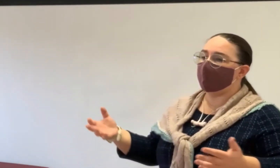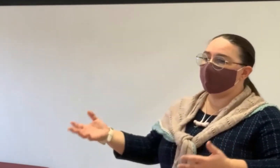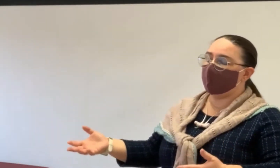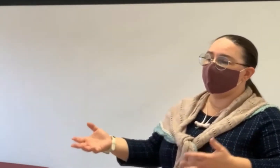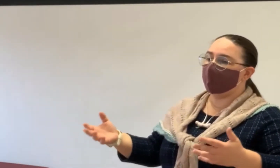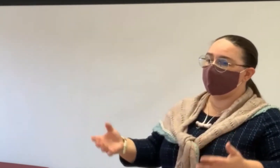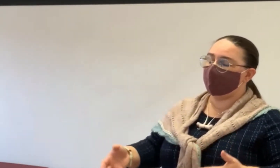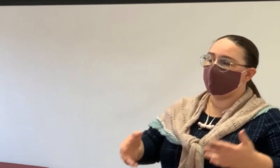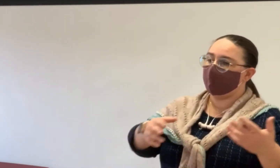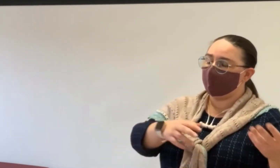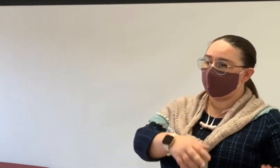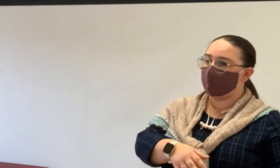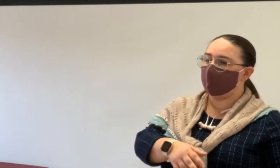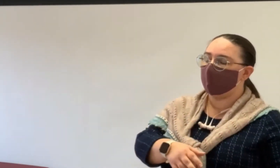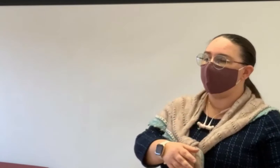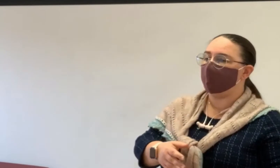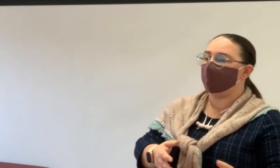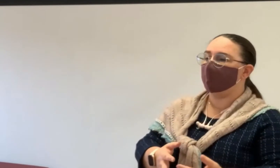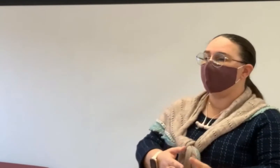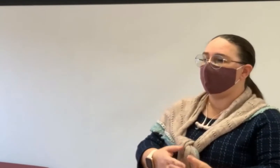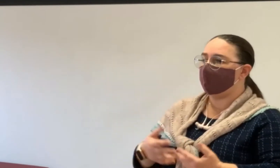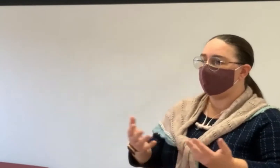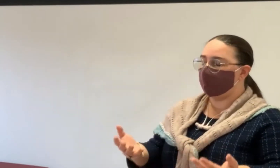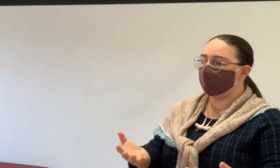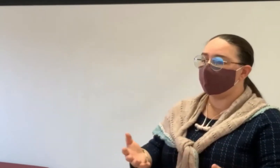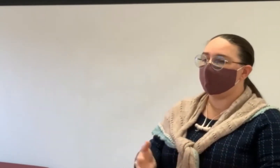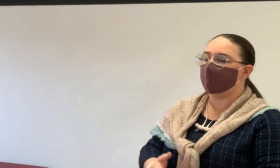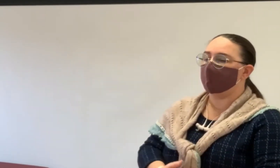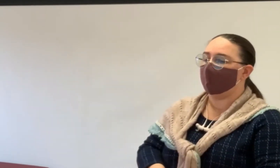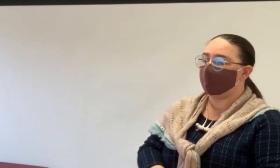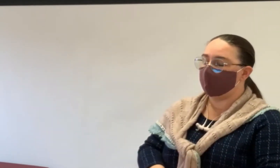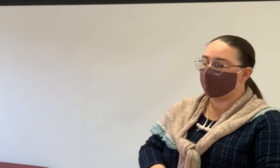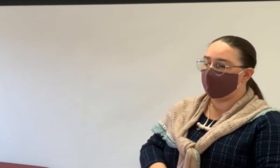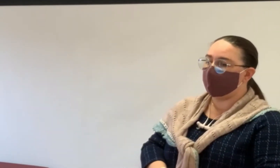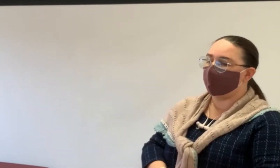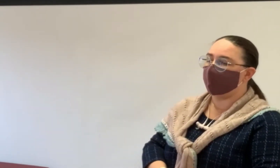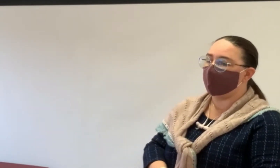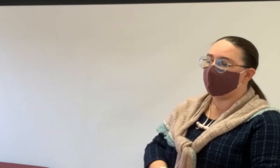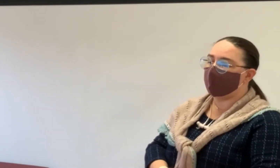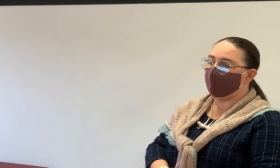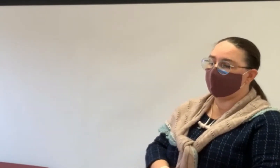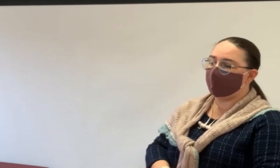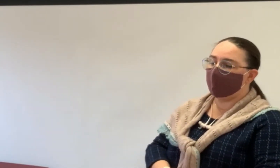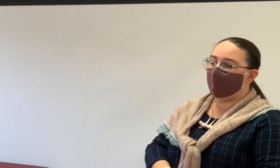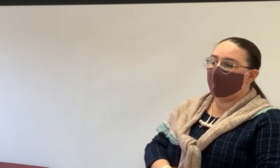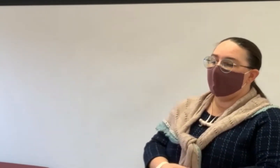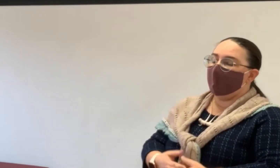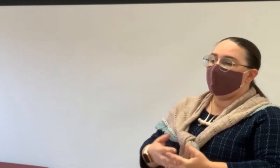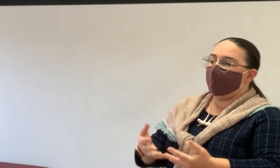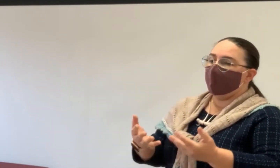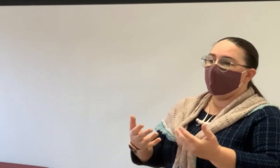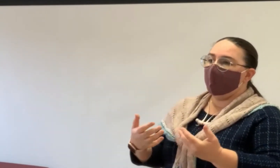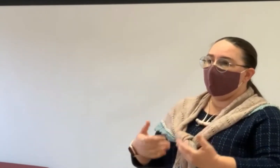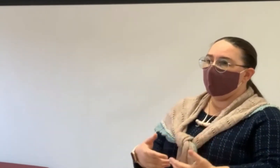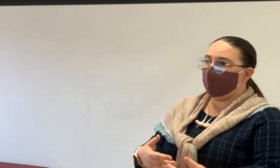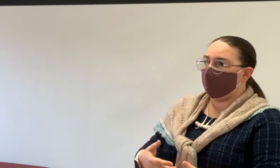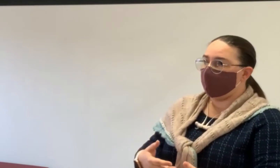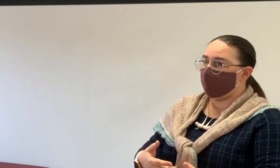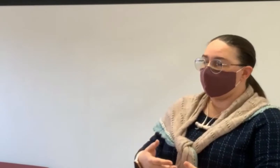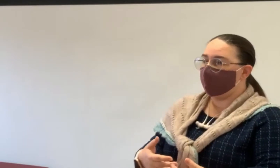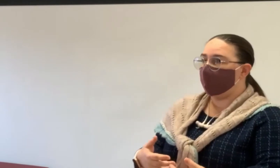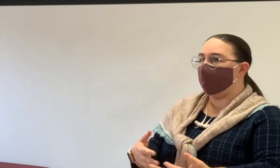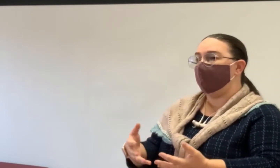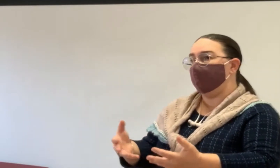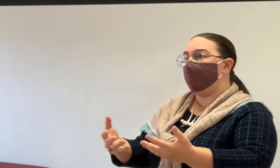And that's a very different situation, of course, than if you rent. Your choices and options are very different from the beginning. If you own